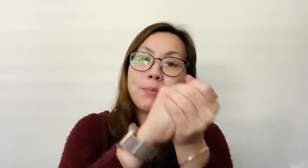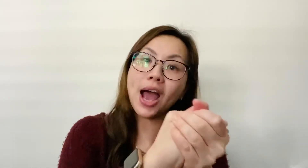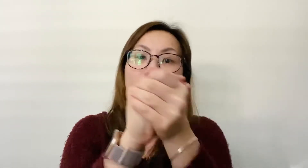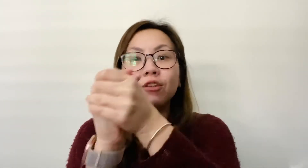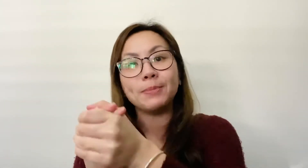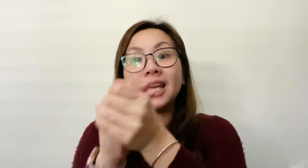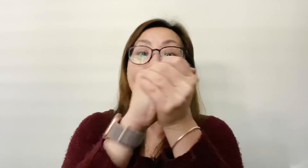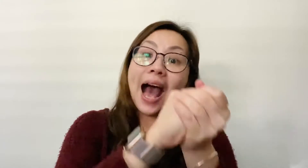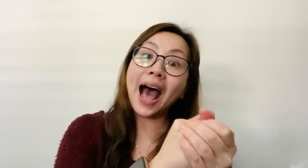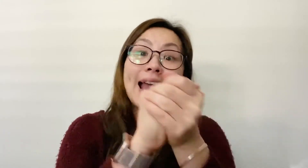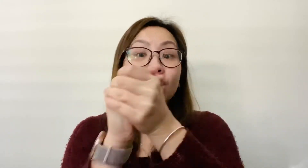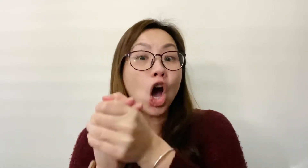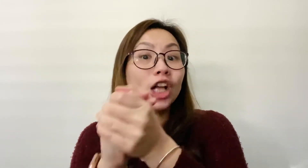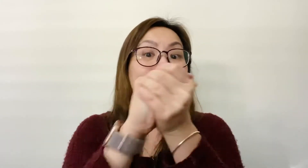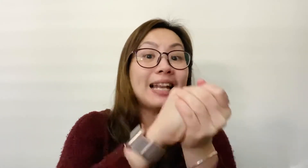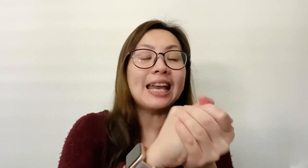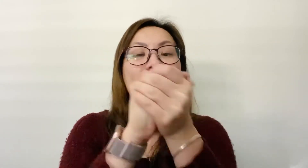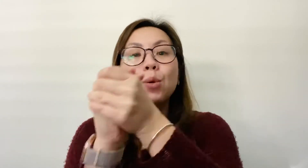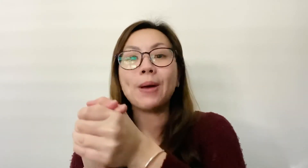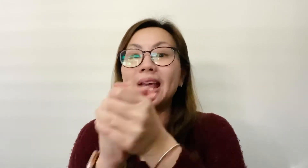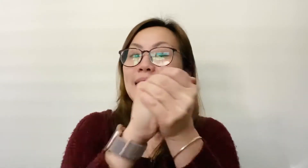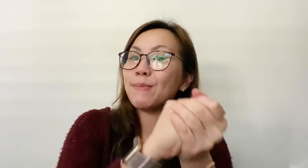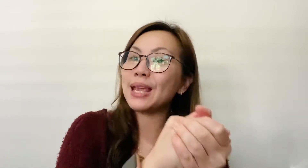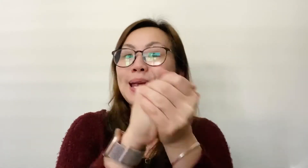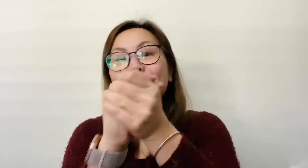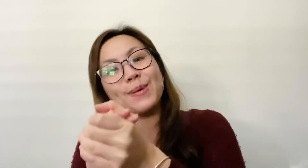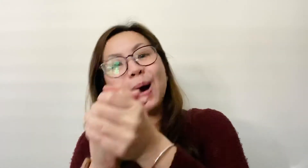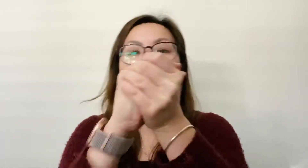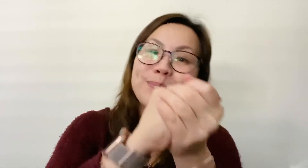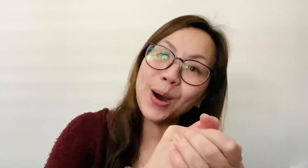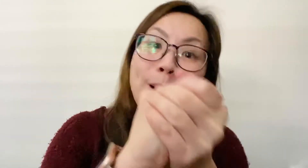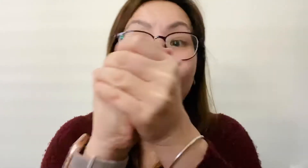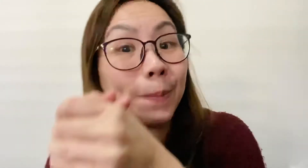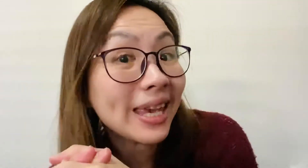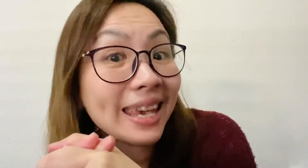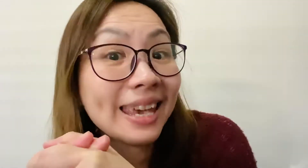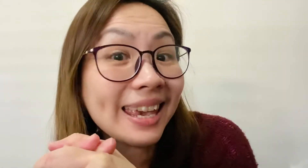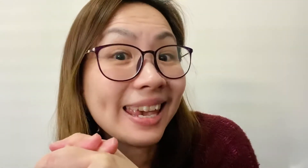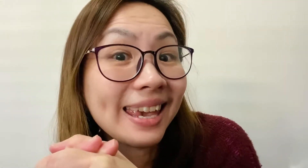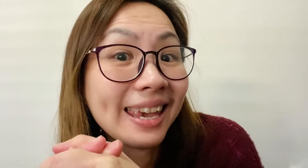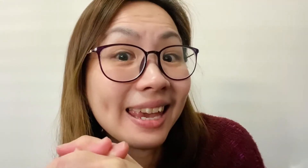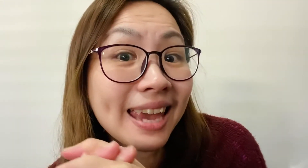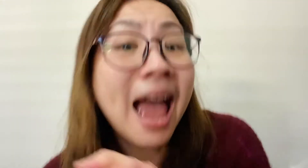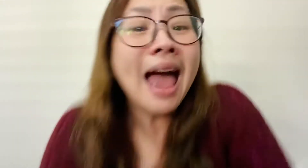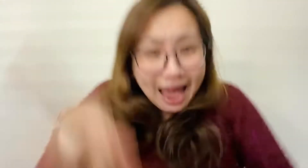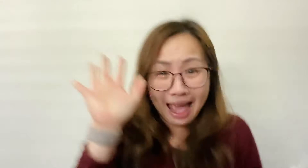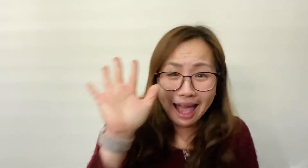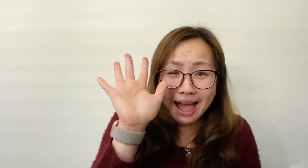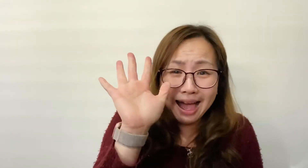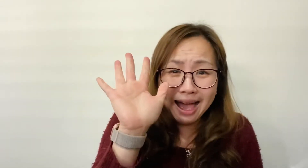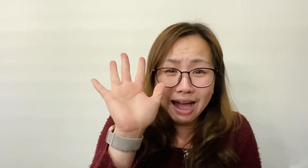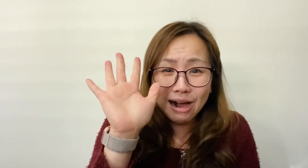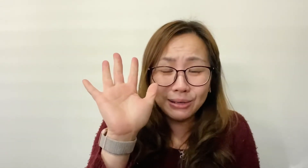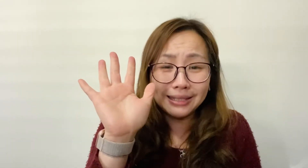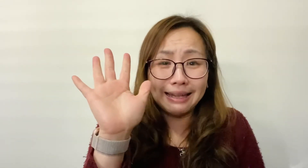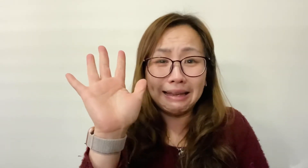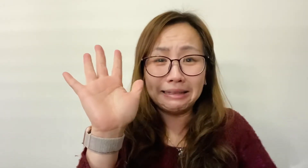proud of me I caught the little baby bumble bee out! It